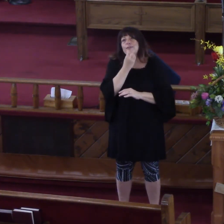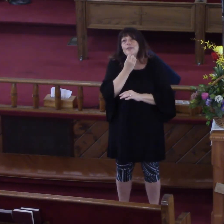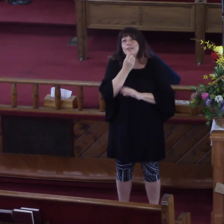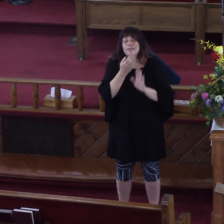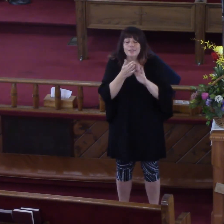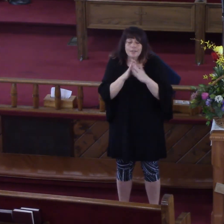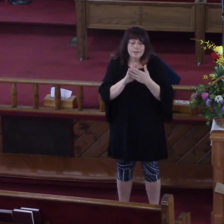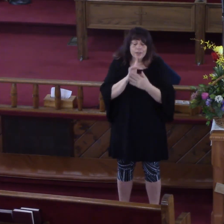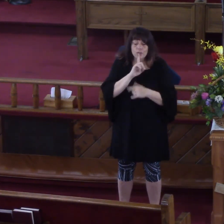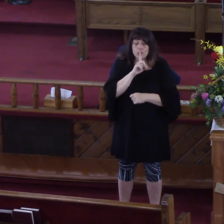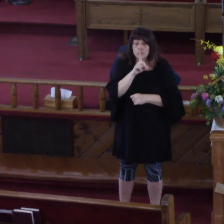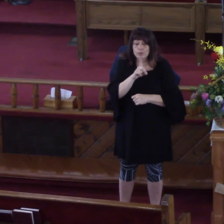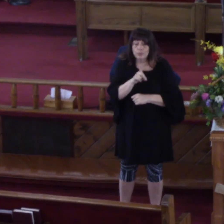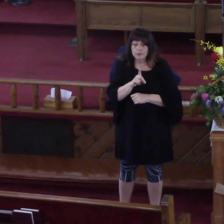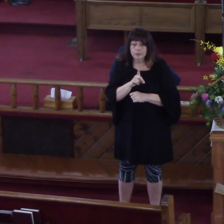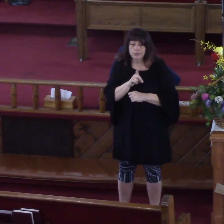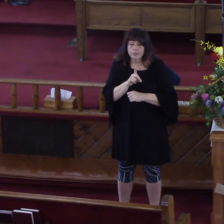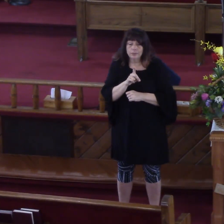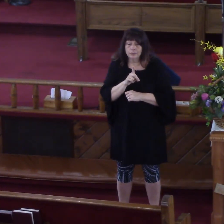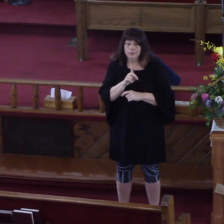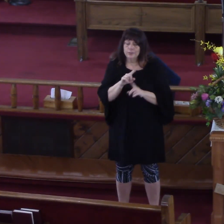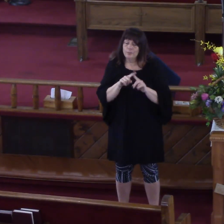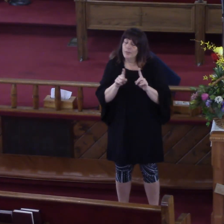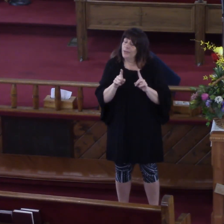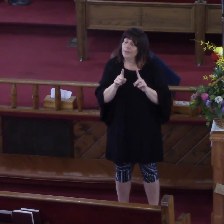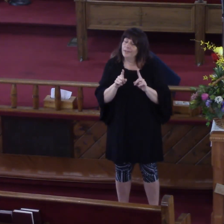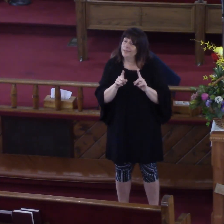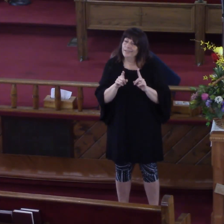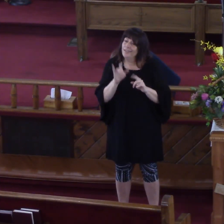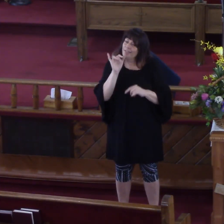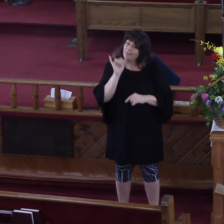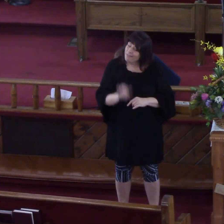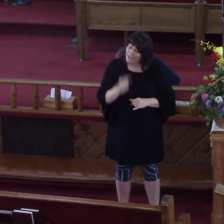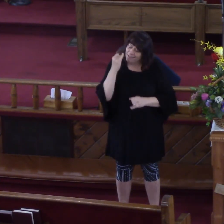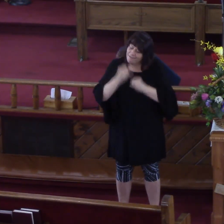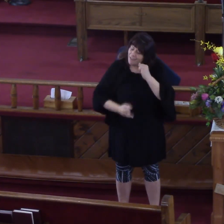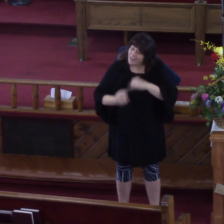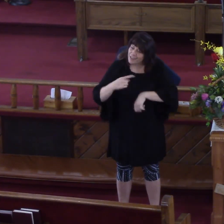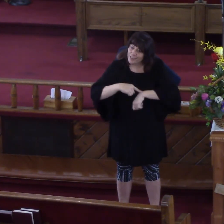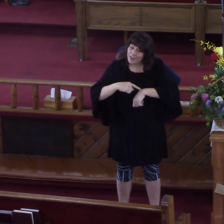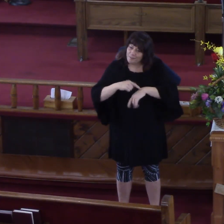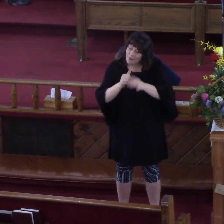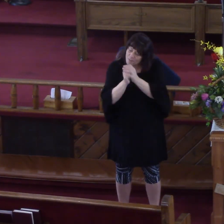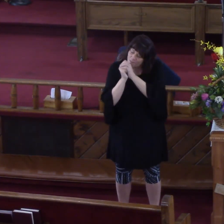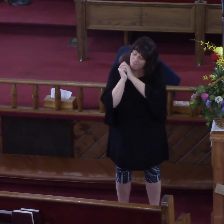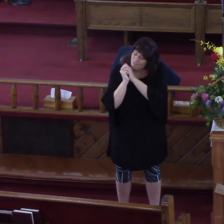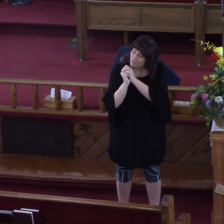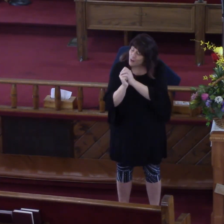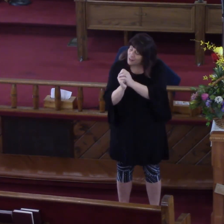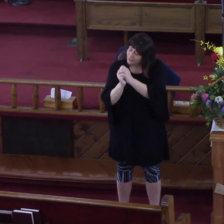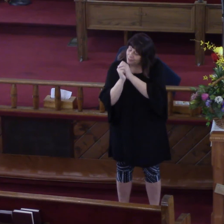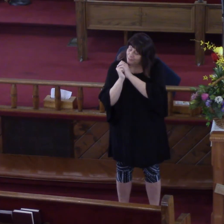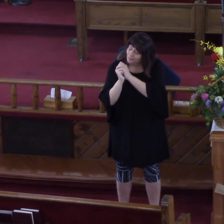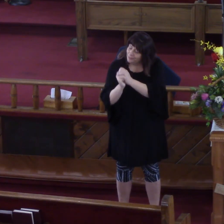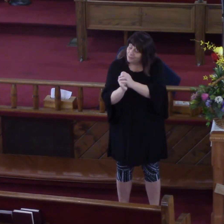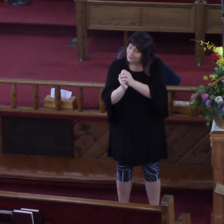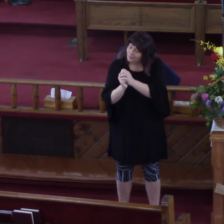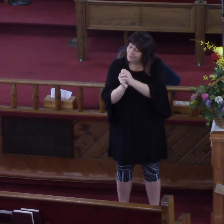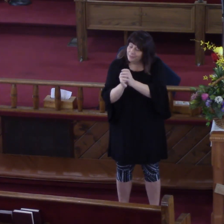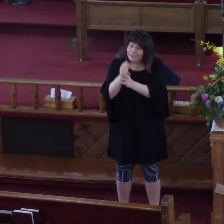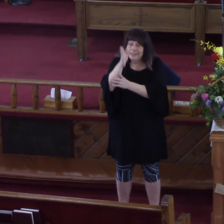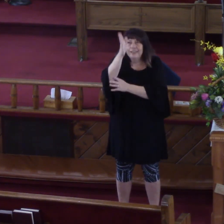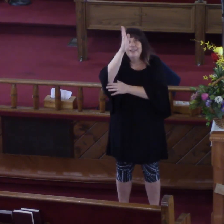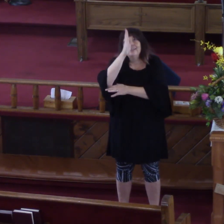that when I prayed that last time His power broke